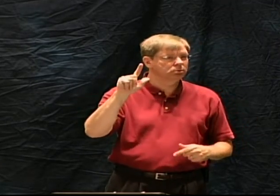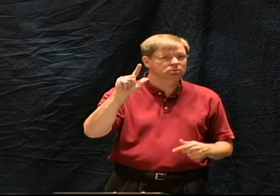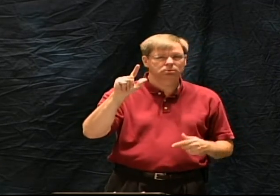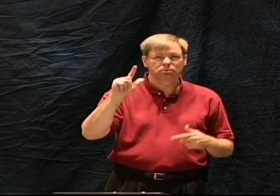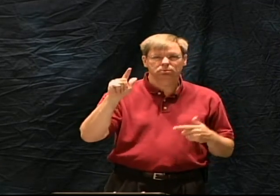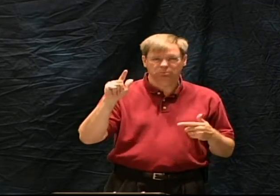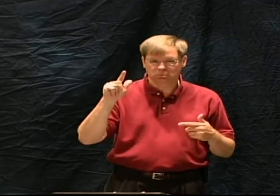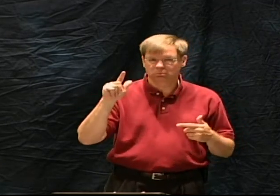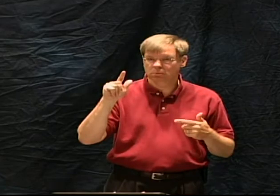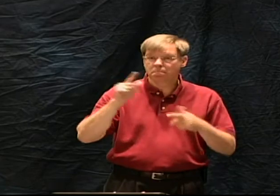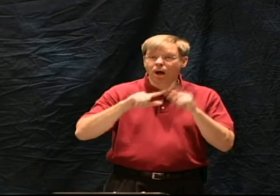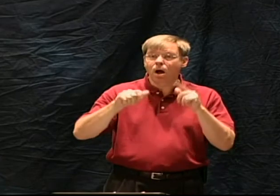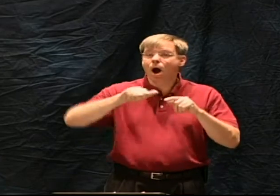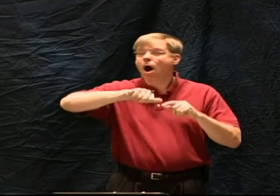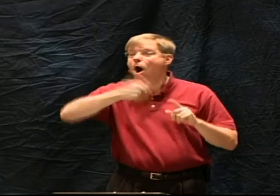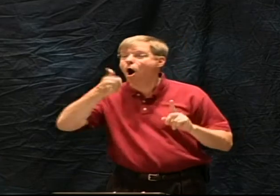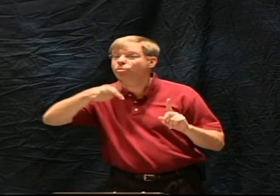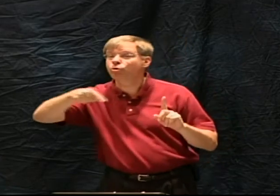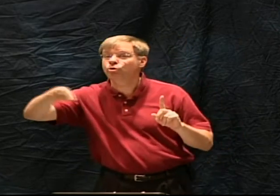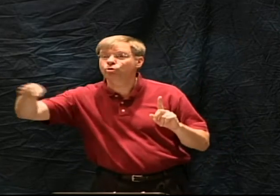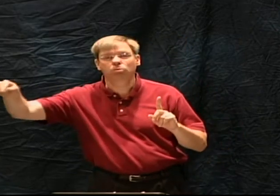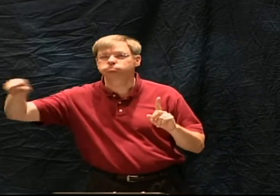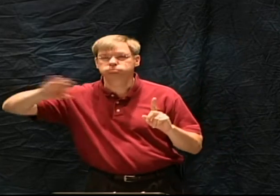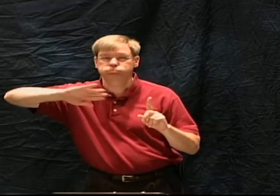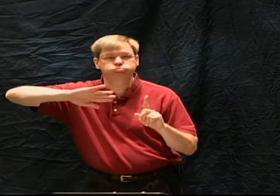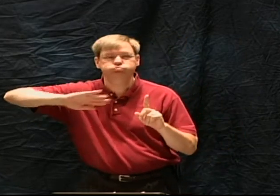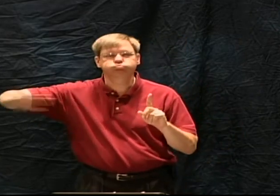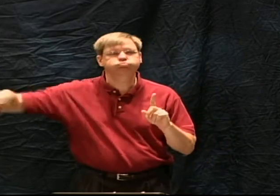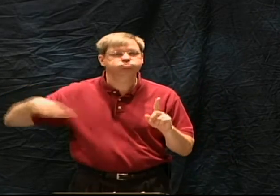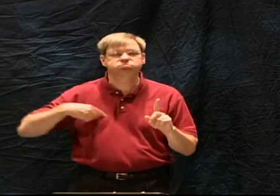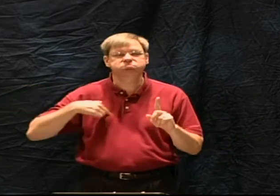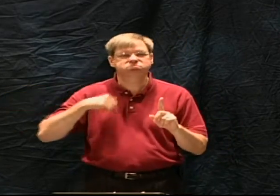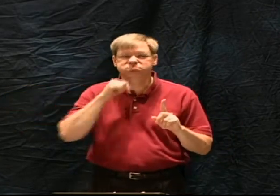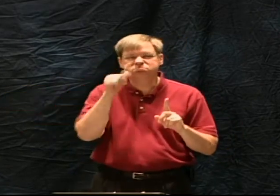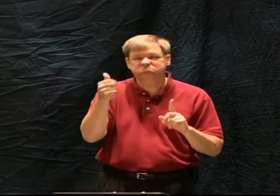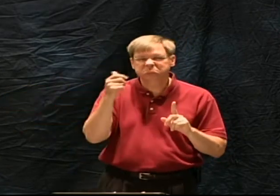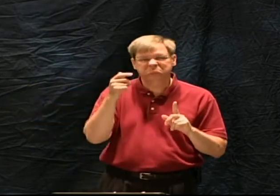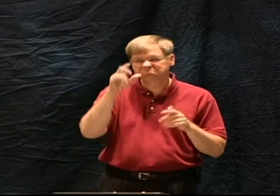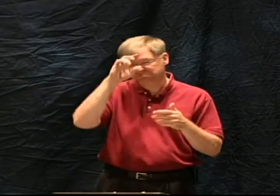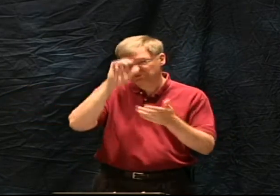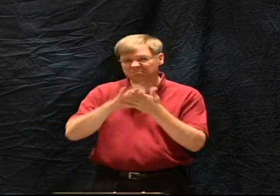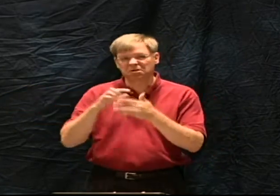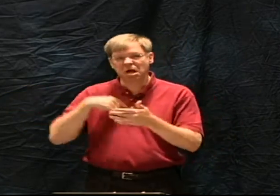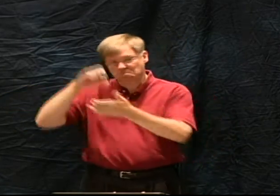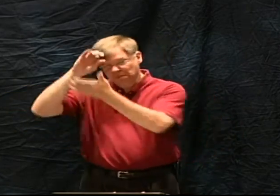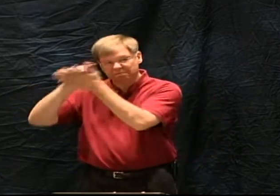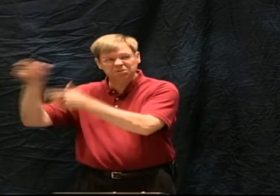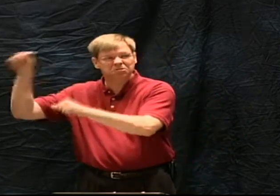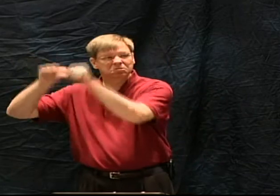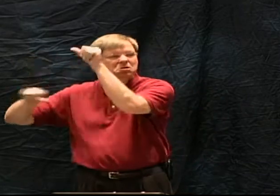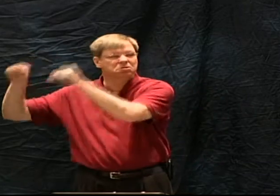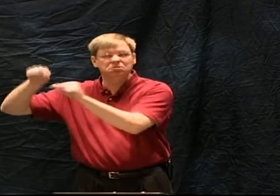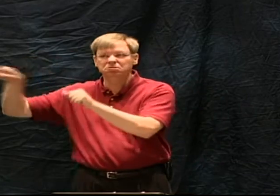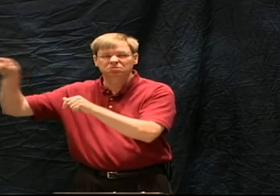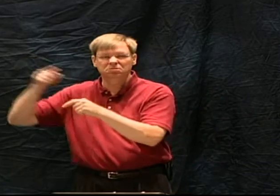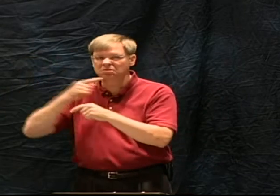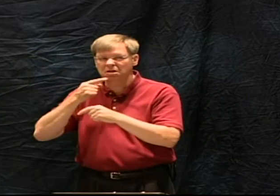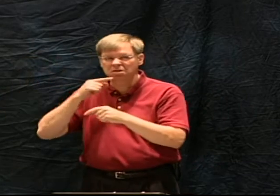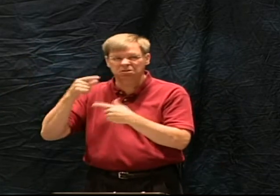Some people believe that the Bible is inerrant in issues of morality and spirituality,